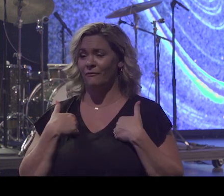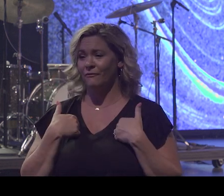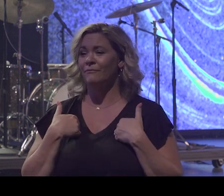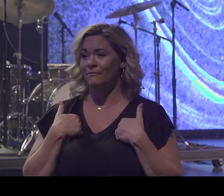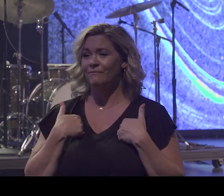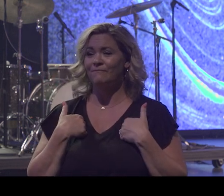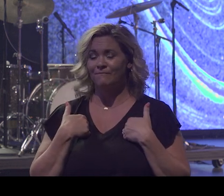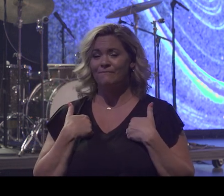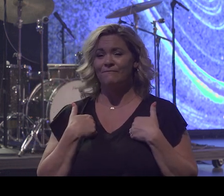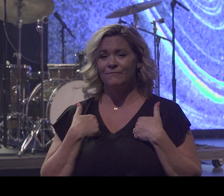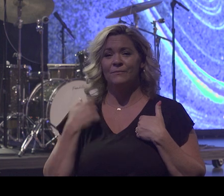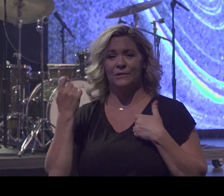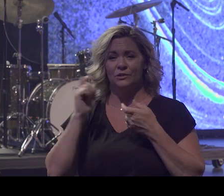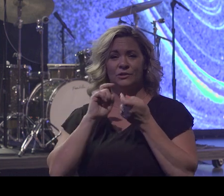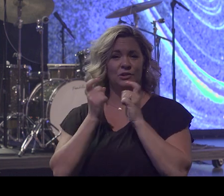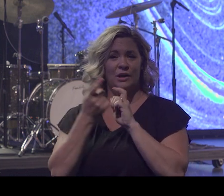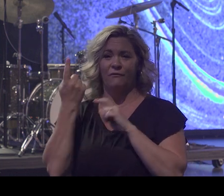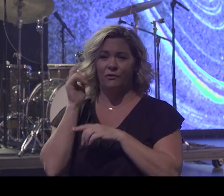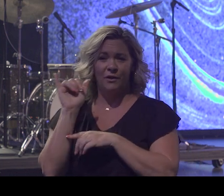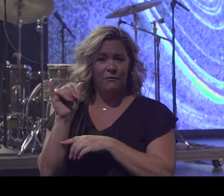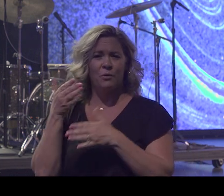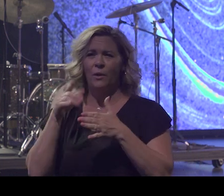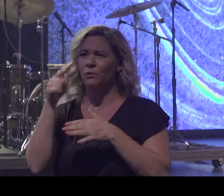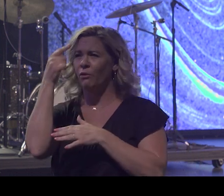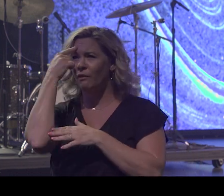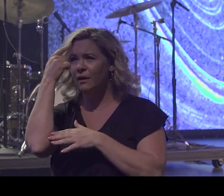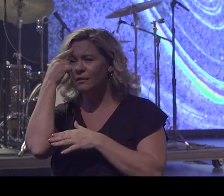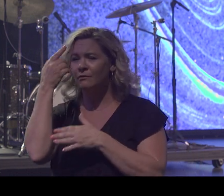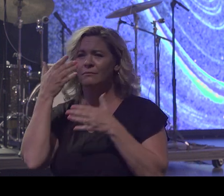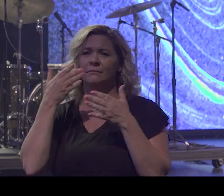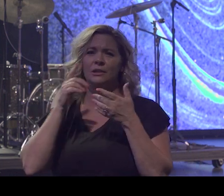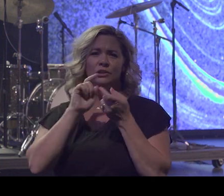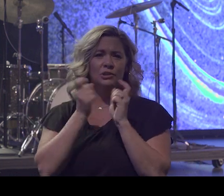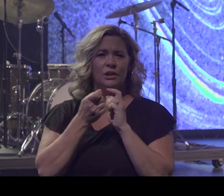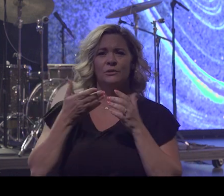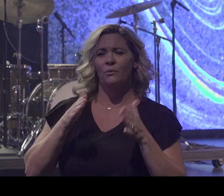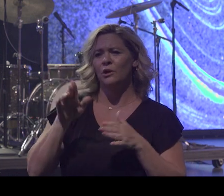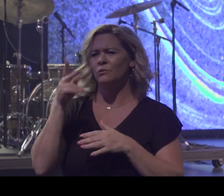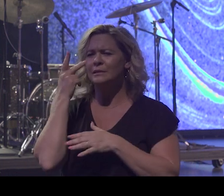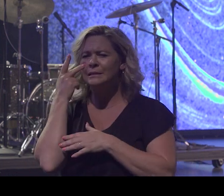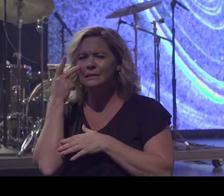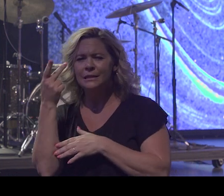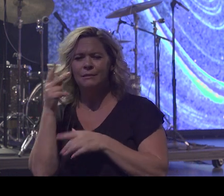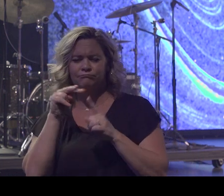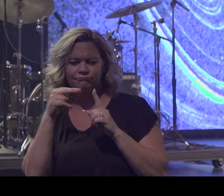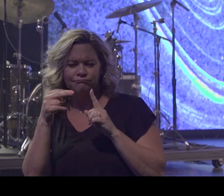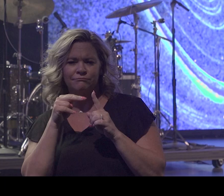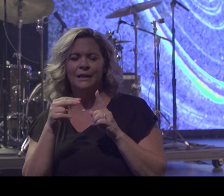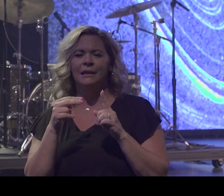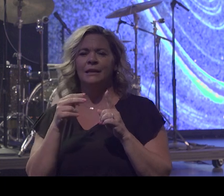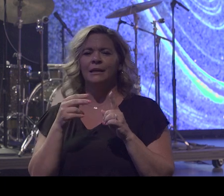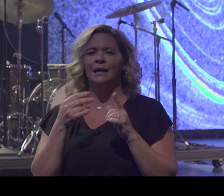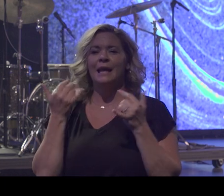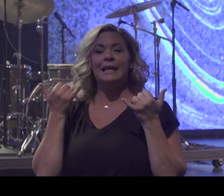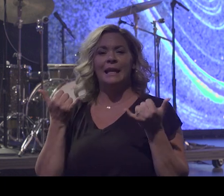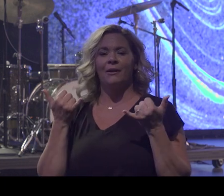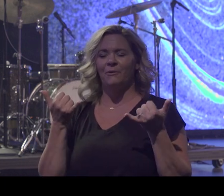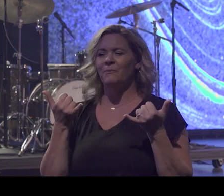forever. It will change the way you think. It will change the way you see. Now you'll be able to see the